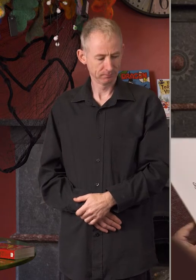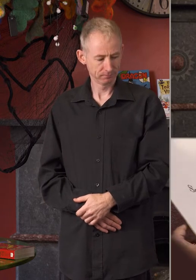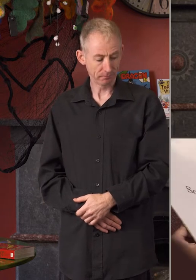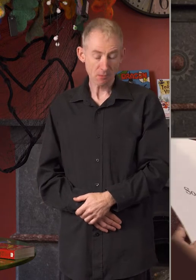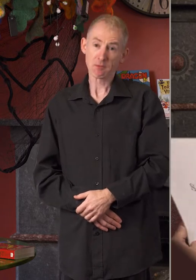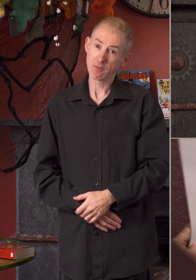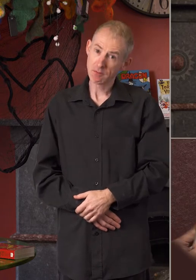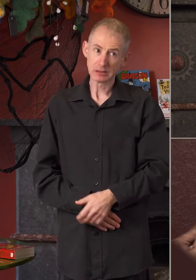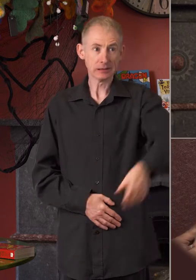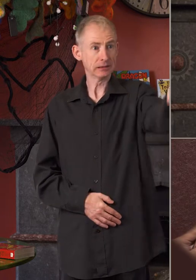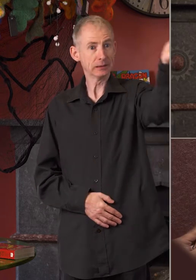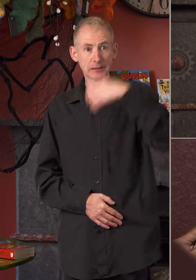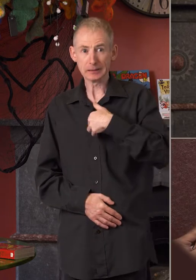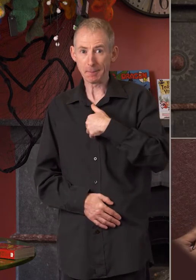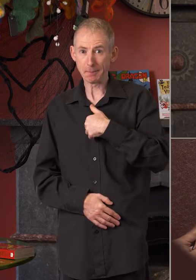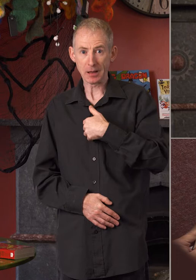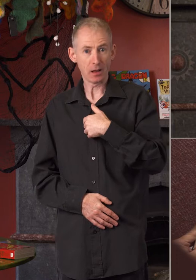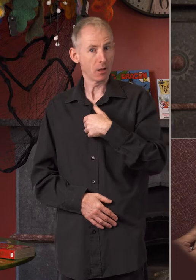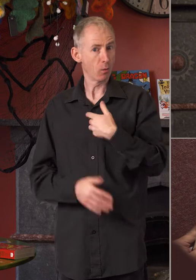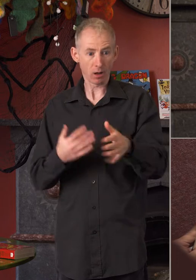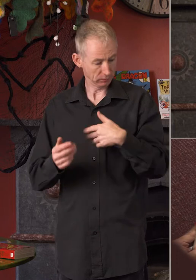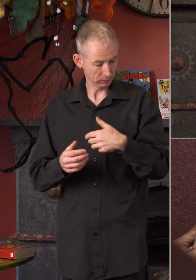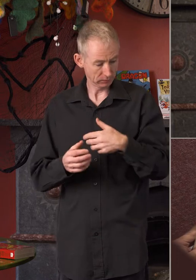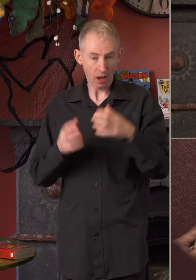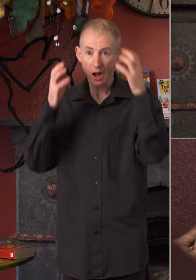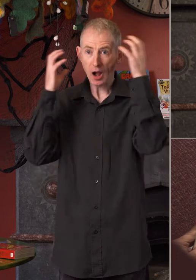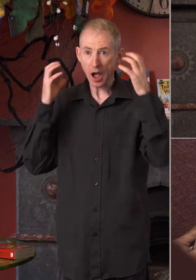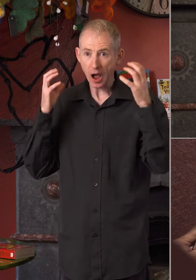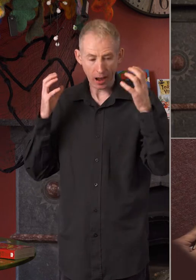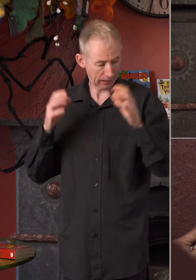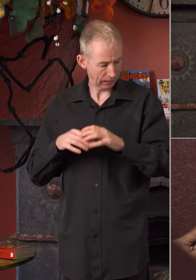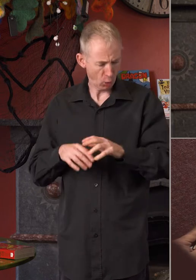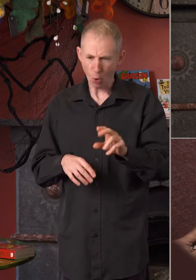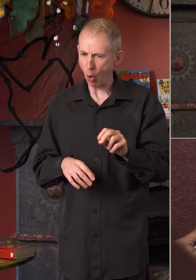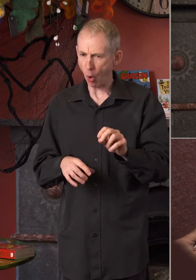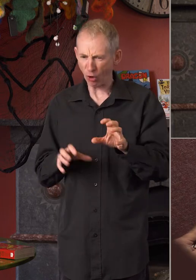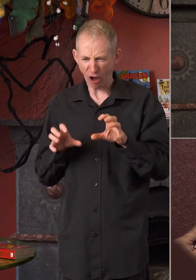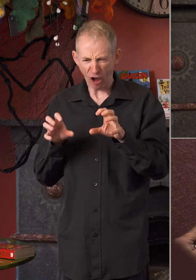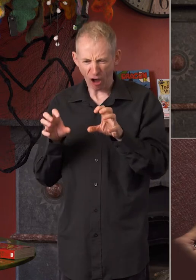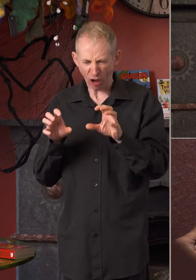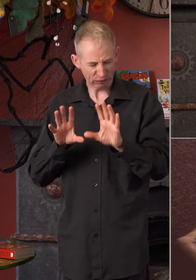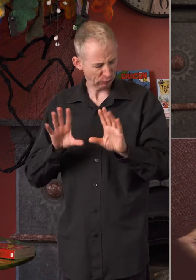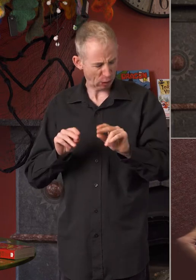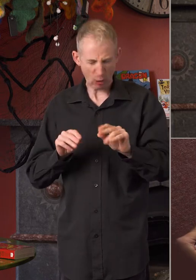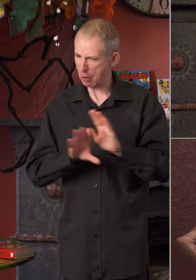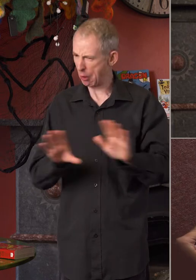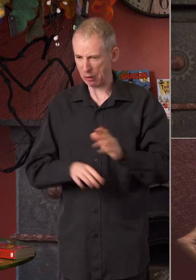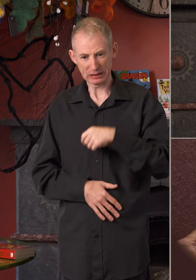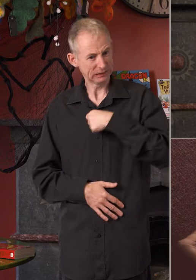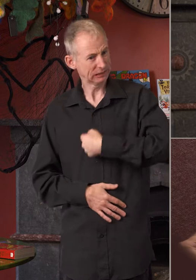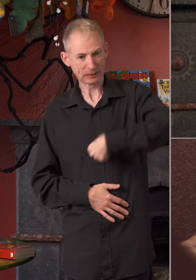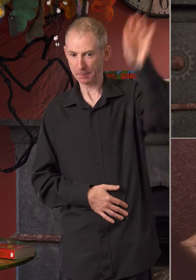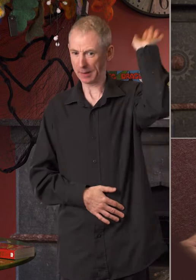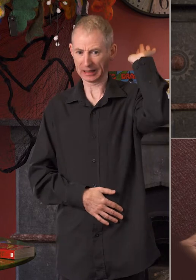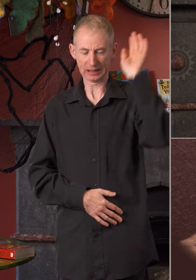So they sent me a lion. He was too fierce